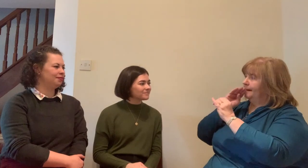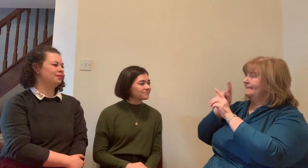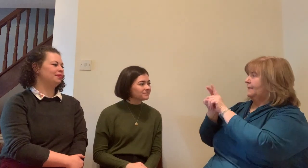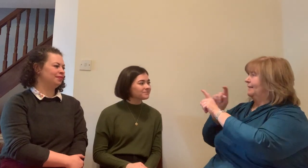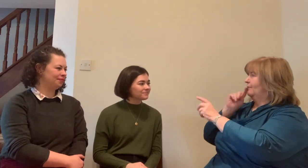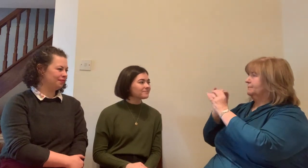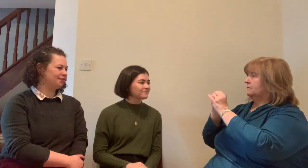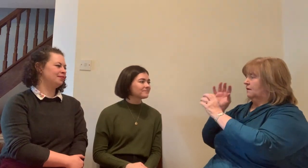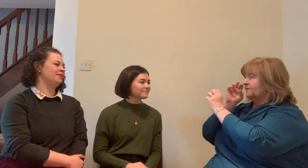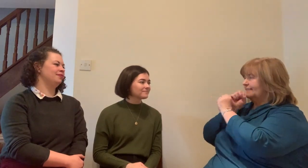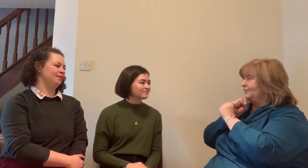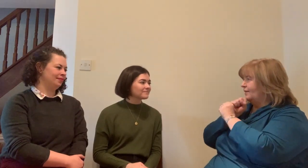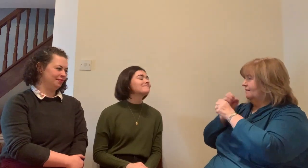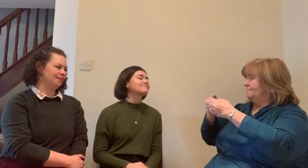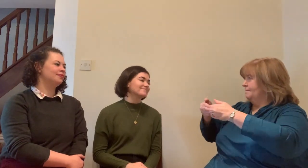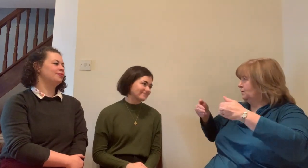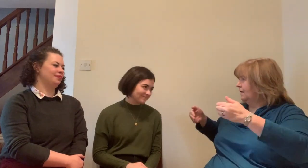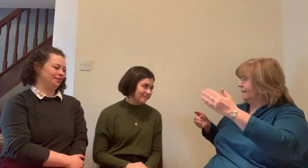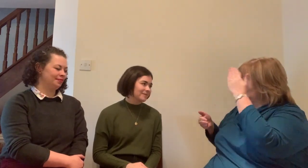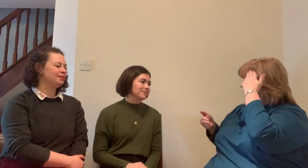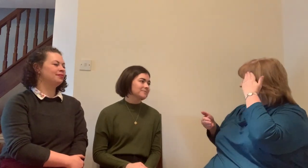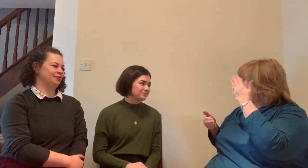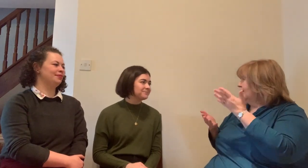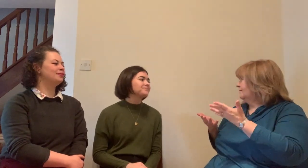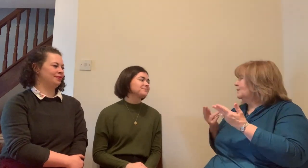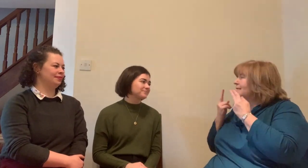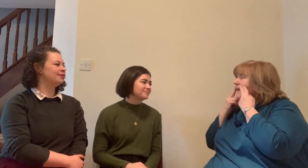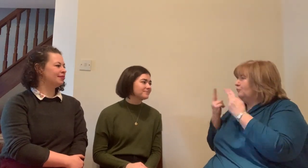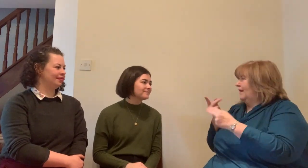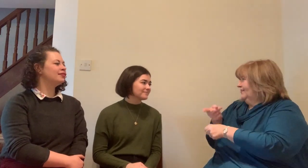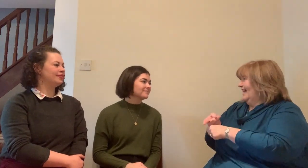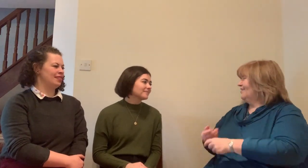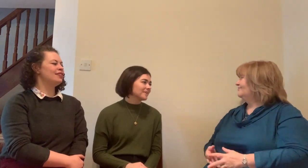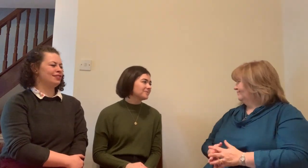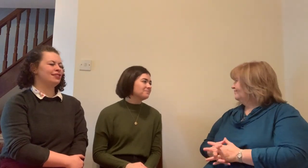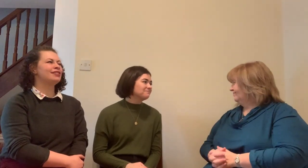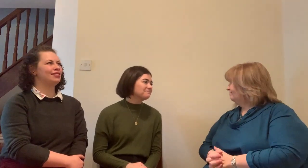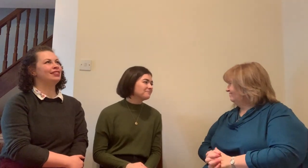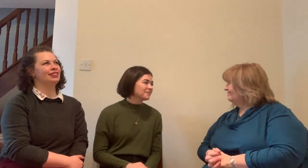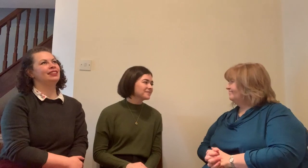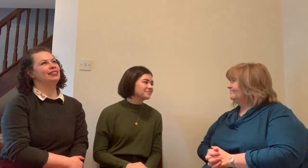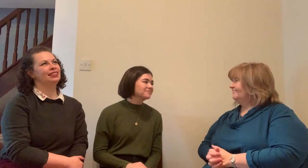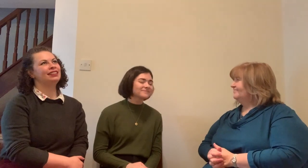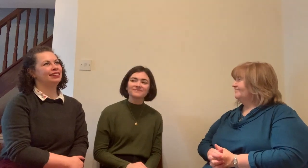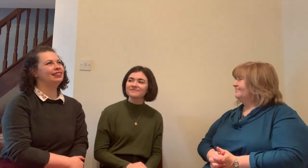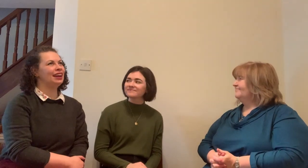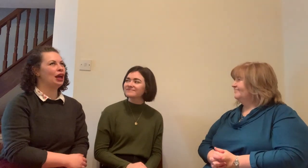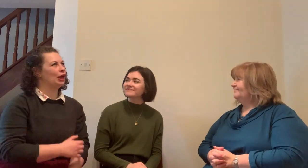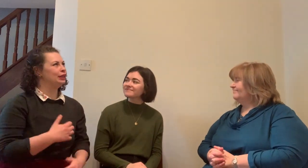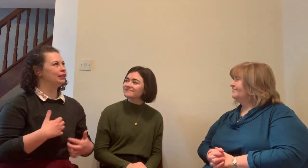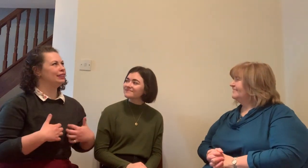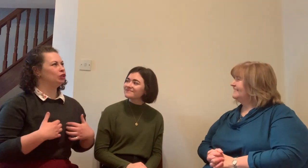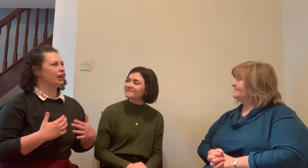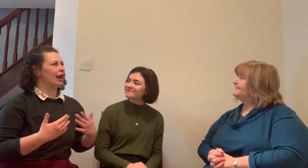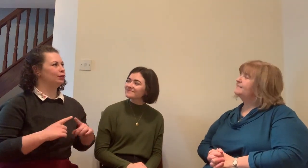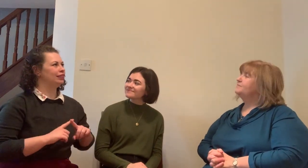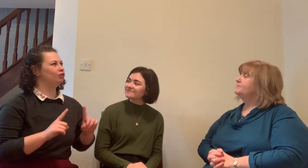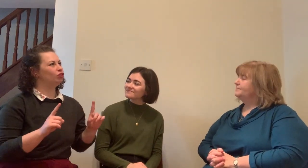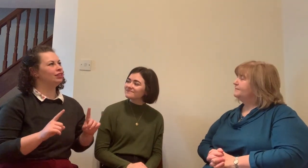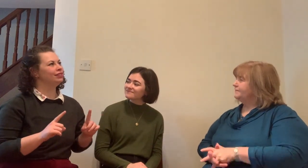quite often so let's say for example if I was to use yourself and I'm not trying to pick at you but if I was to say something like you know Romy